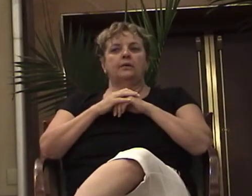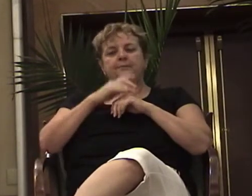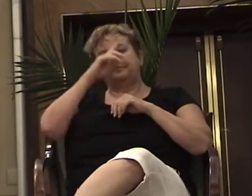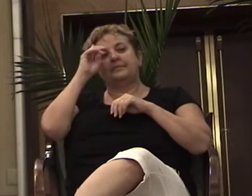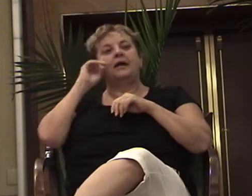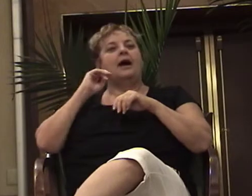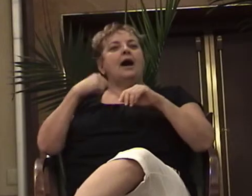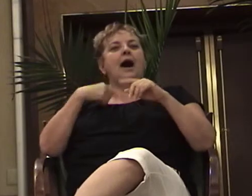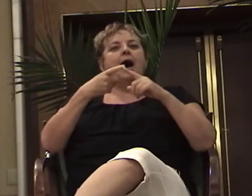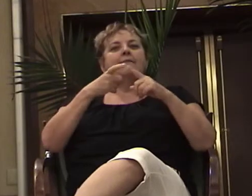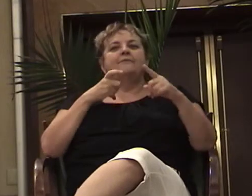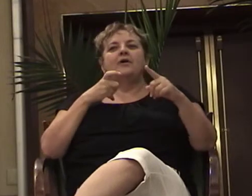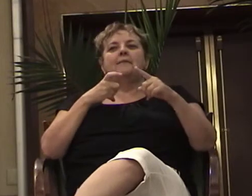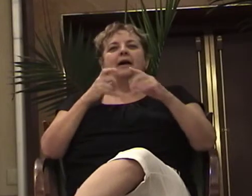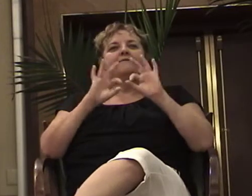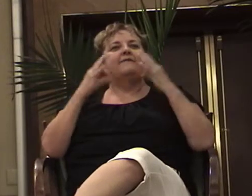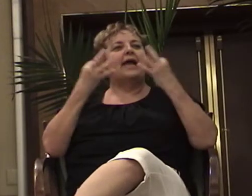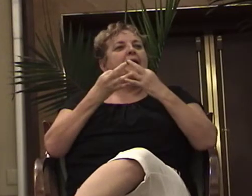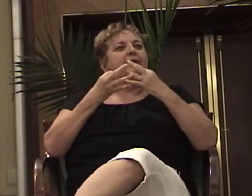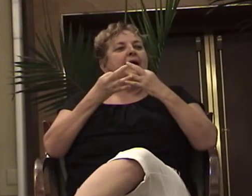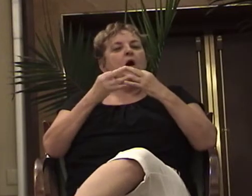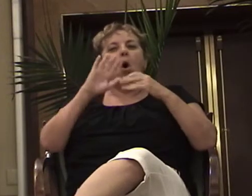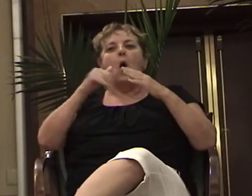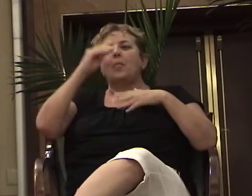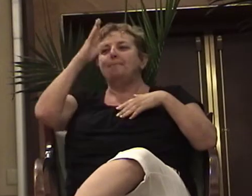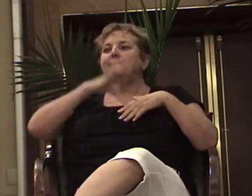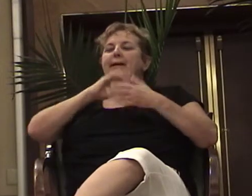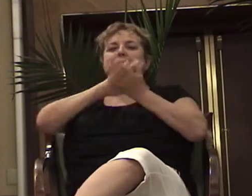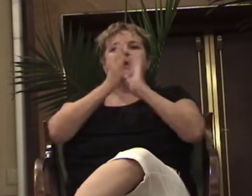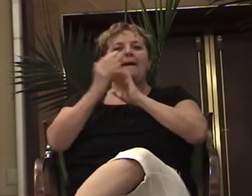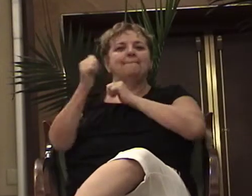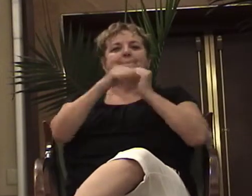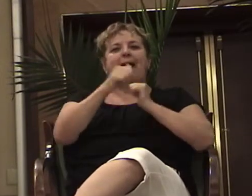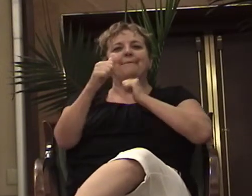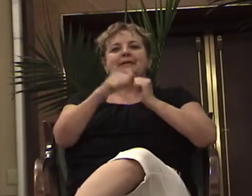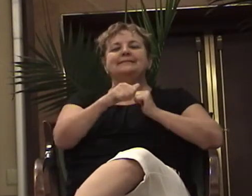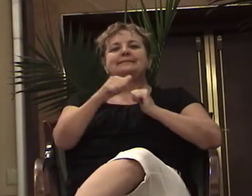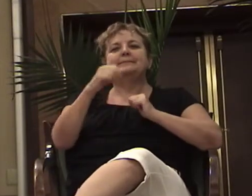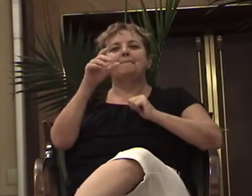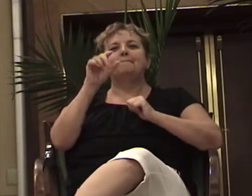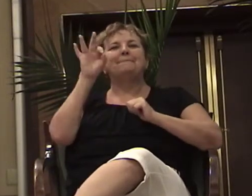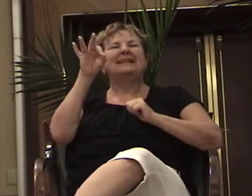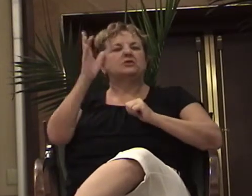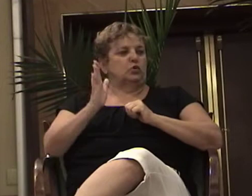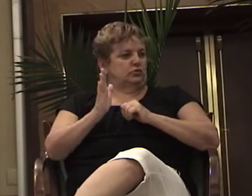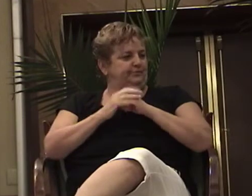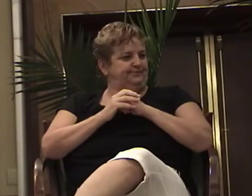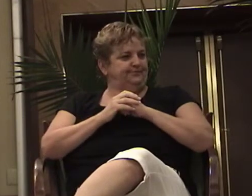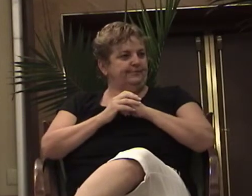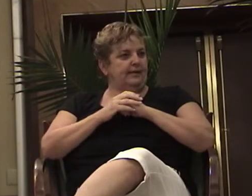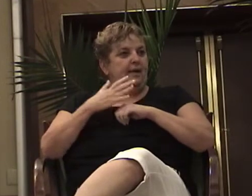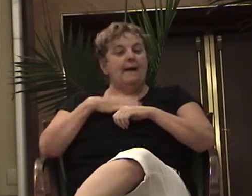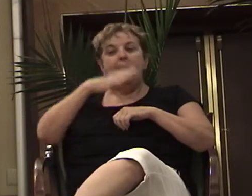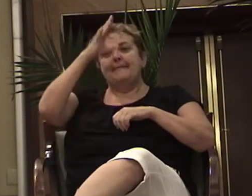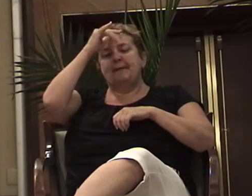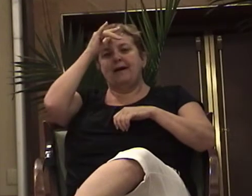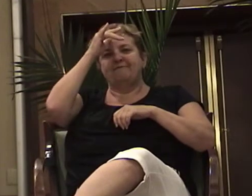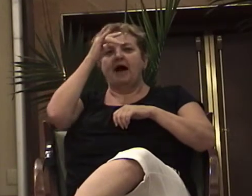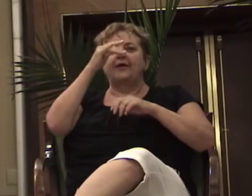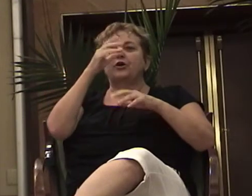of Baptist ministers and my father got a job transfer and we moved to Cincinnati, Ohio. And in the process of my